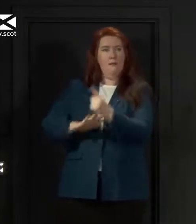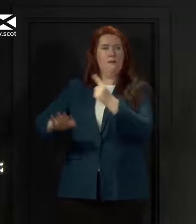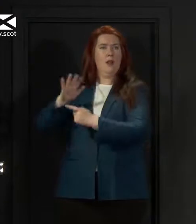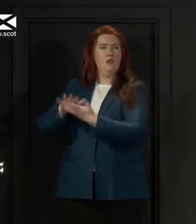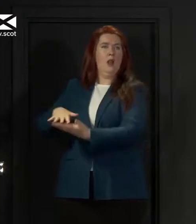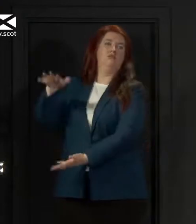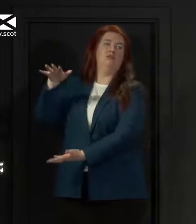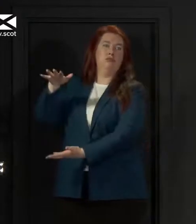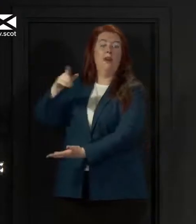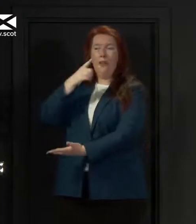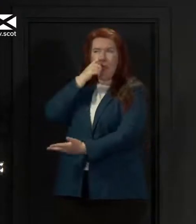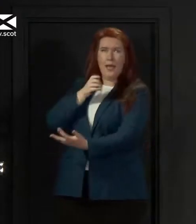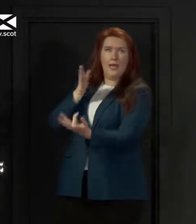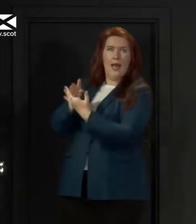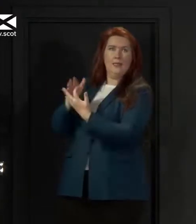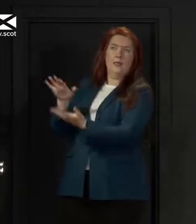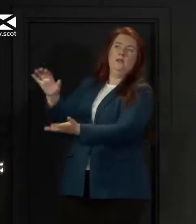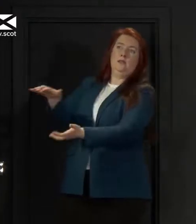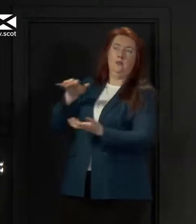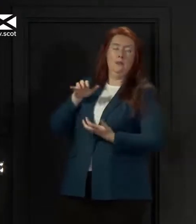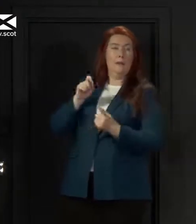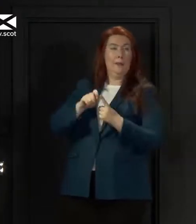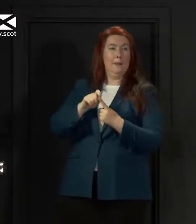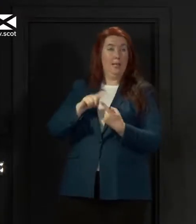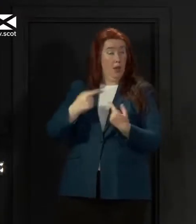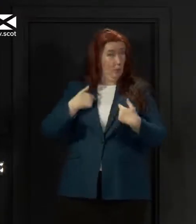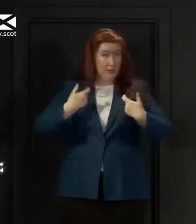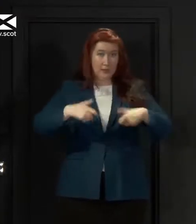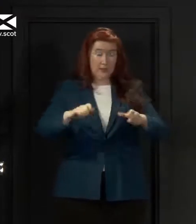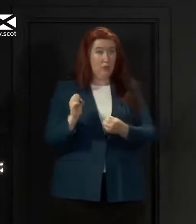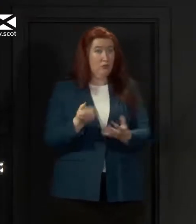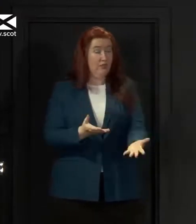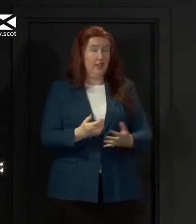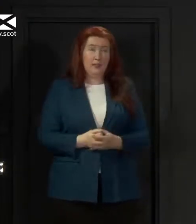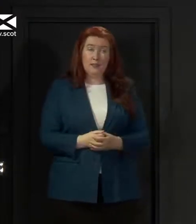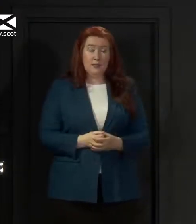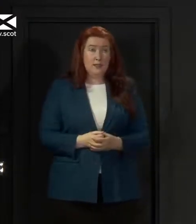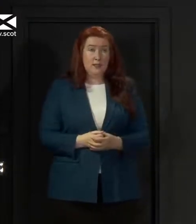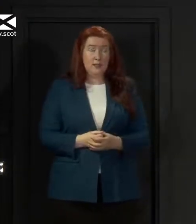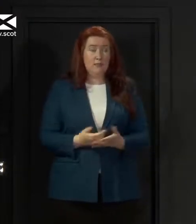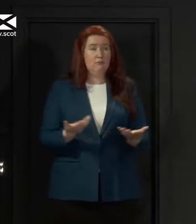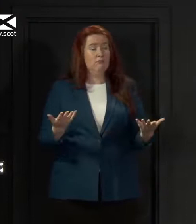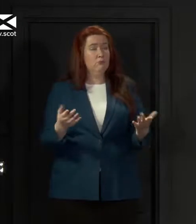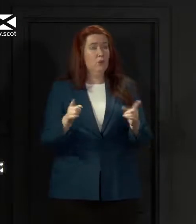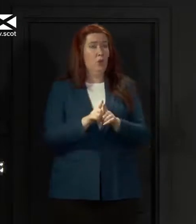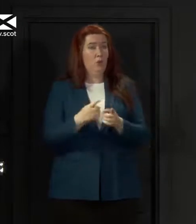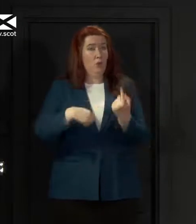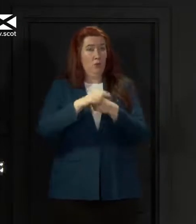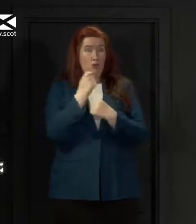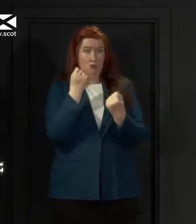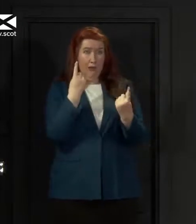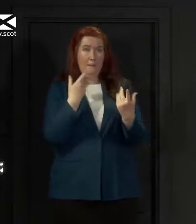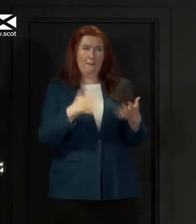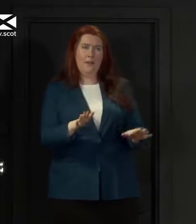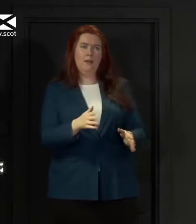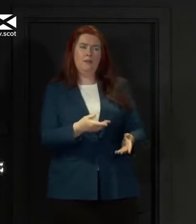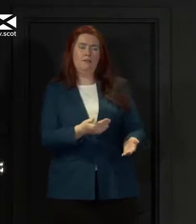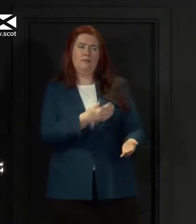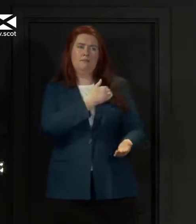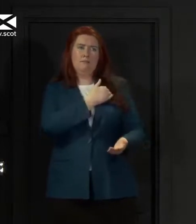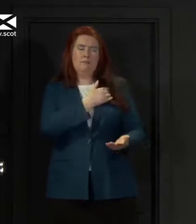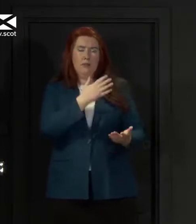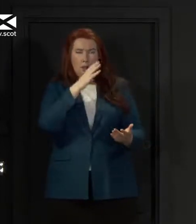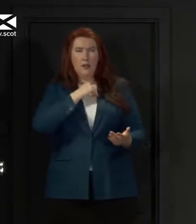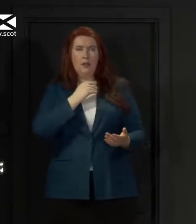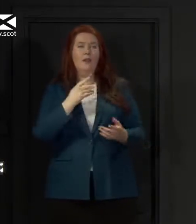the PPE that they needed and we continue to do that. And when we realised, it was raised with us, that care